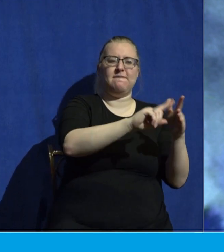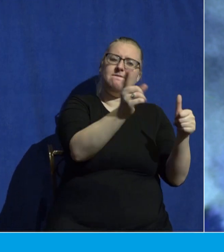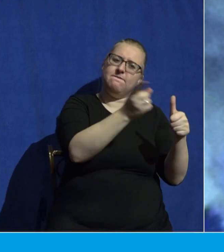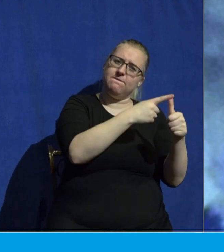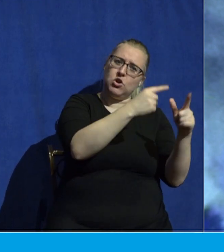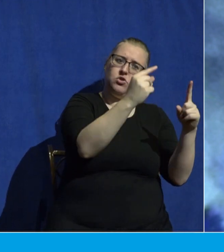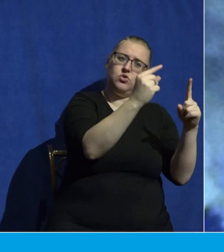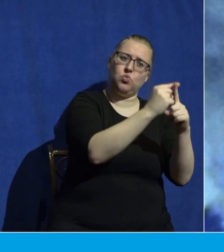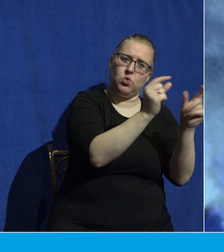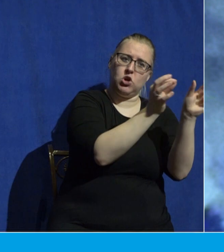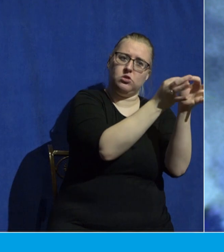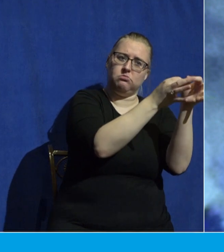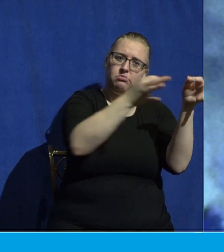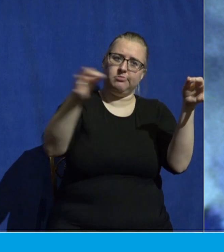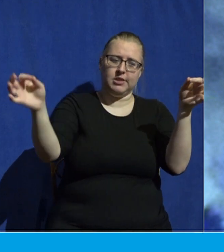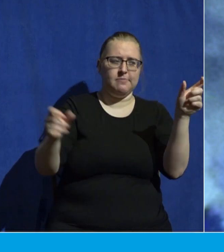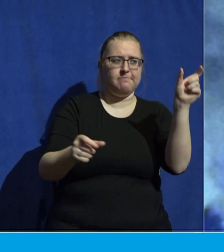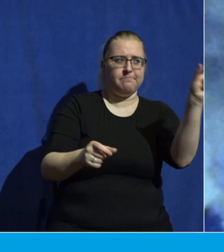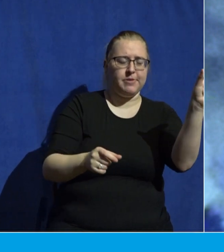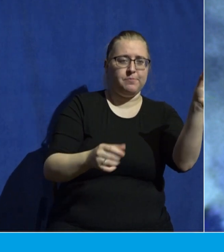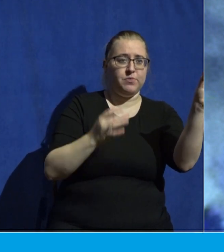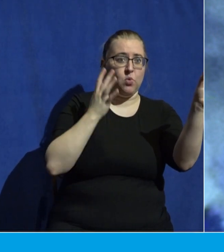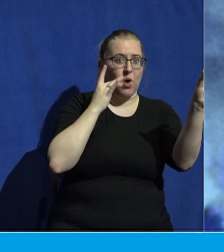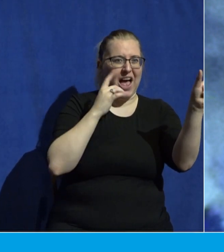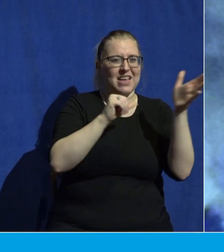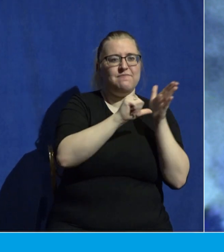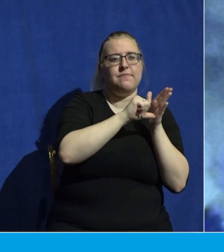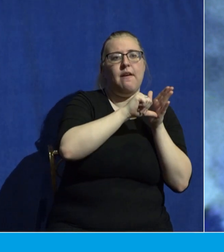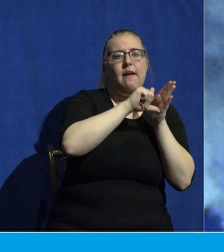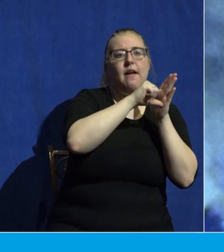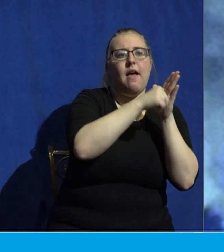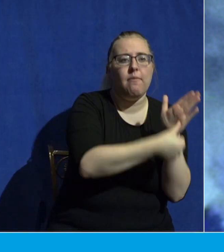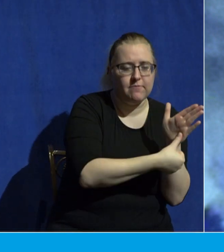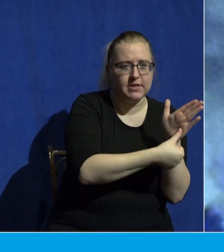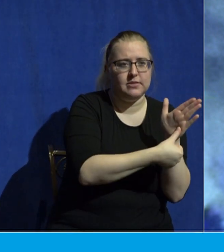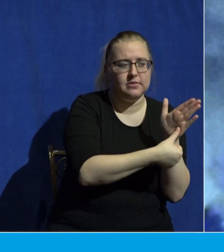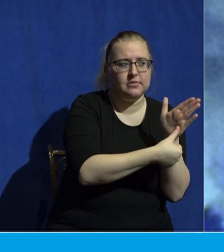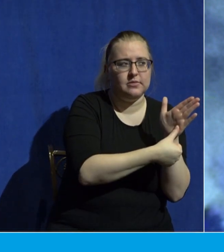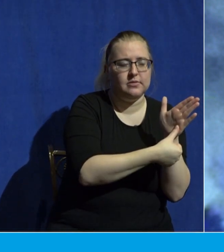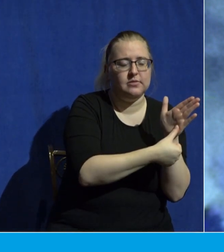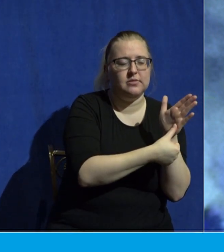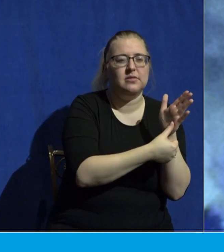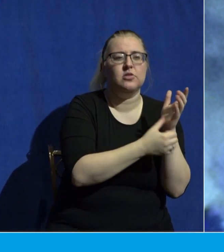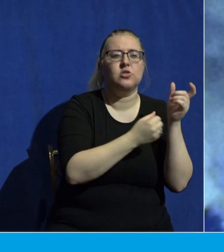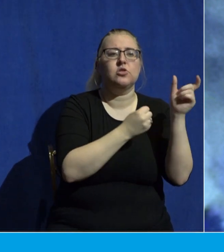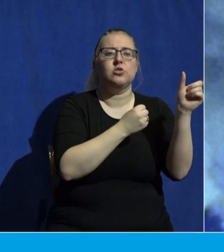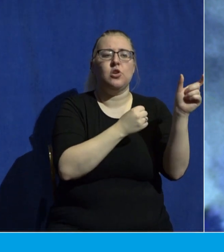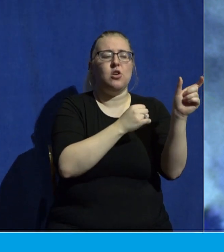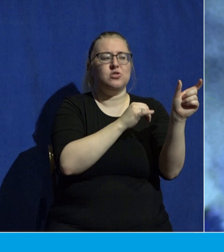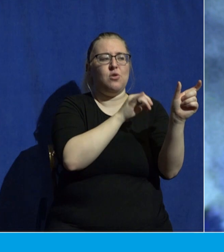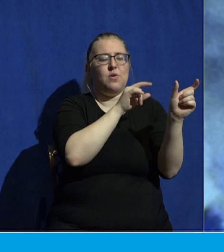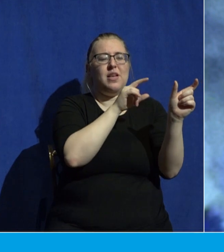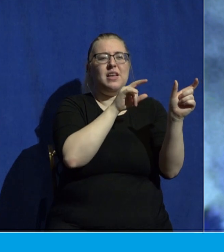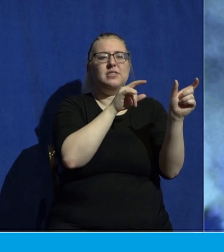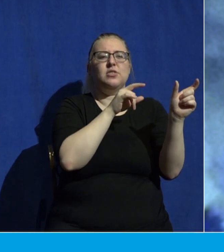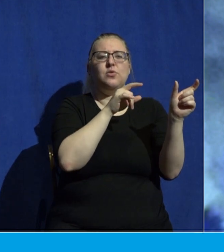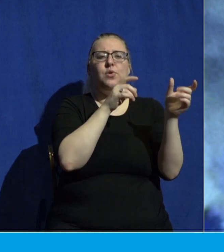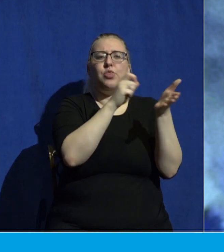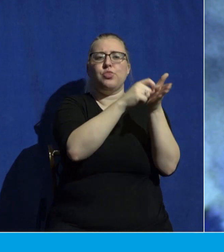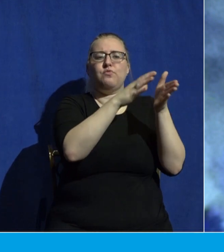so that it would stand out, that it would be emphasized in this verse. And what he's saying is he's explaining how did God love this world?